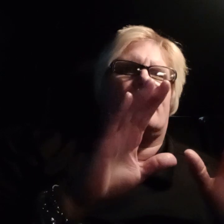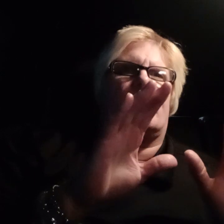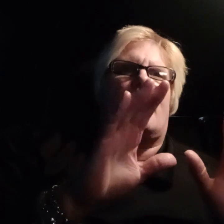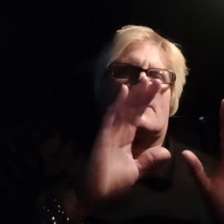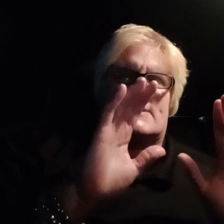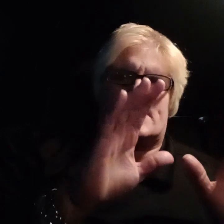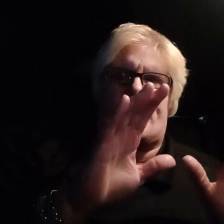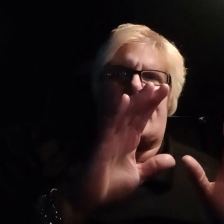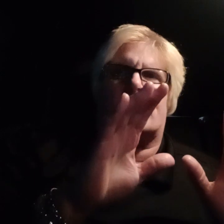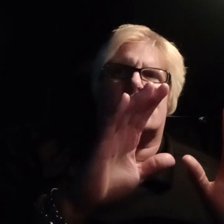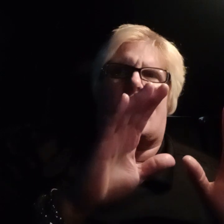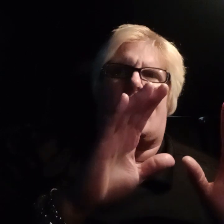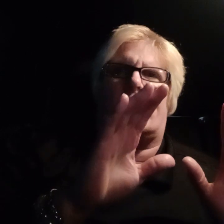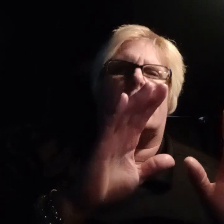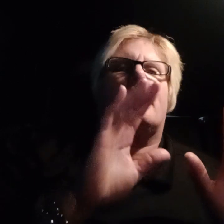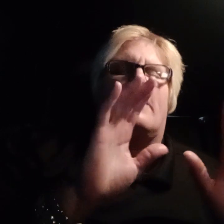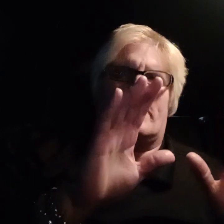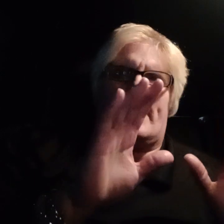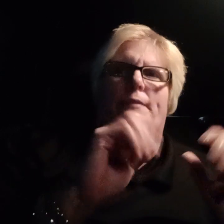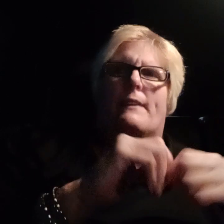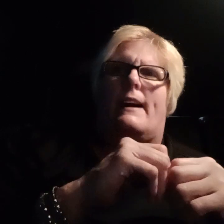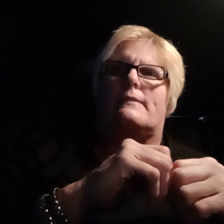anything now because his father's dying. Okay, fine.